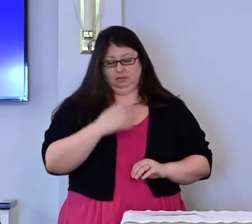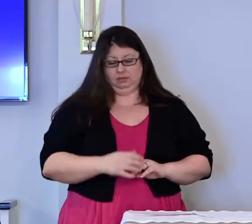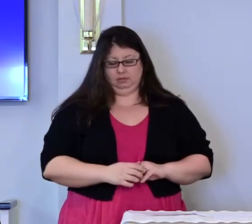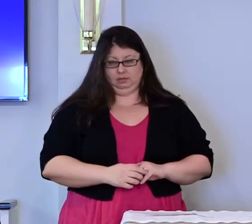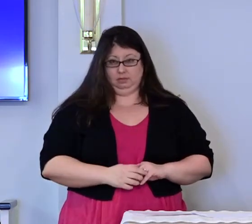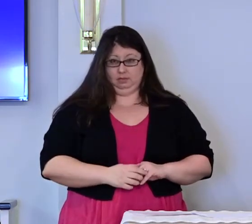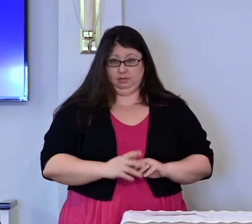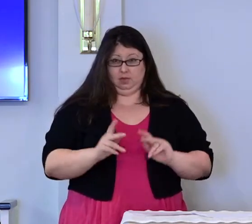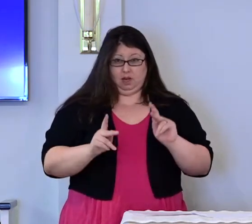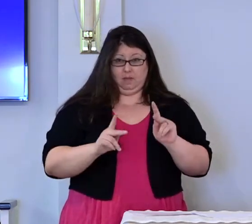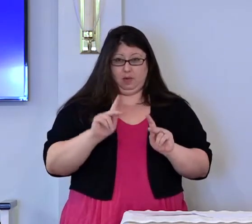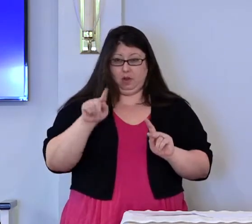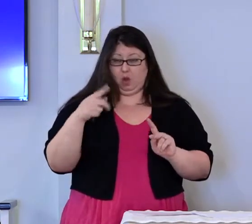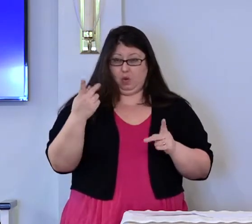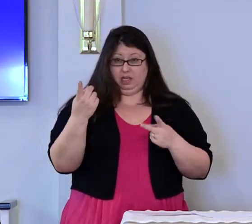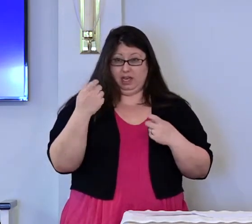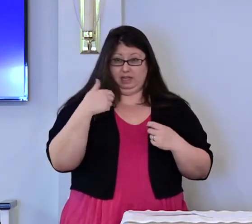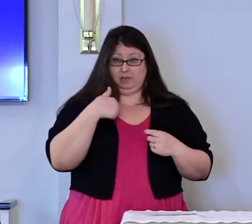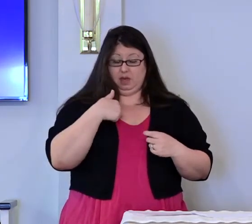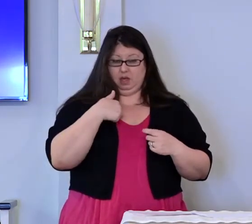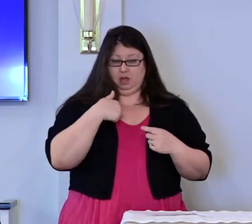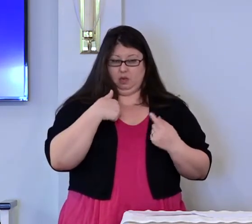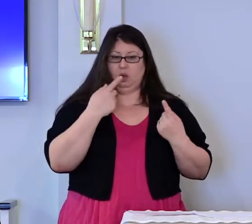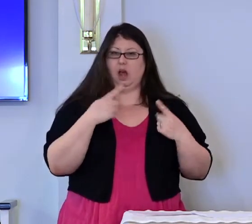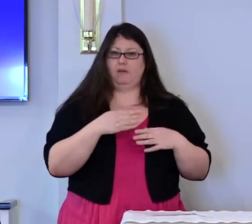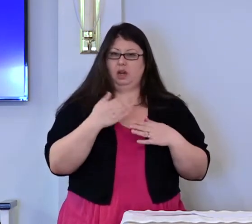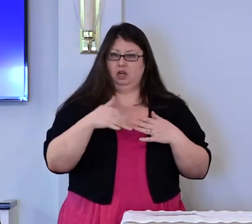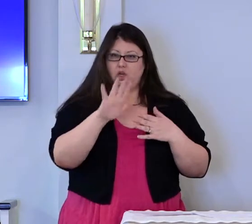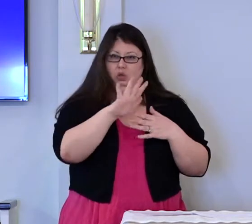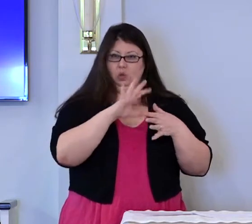People always ask me how that story worked out.